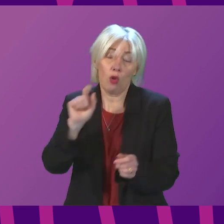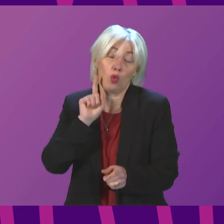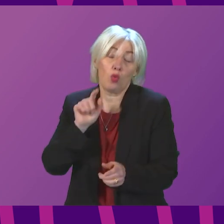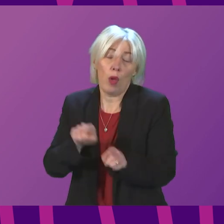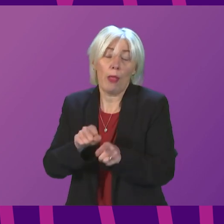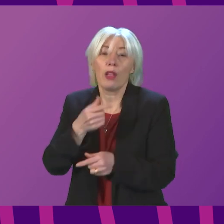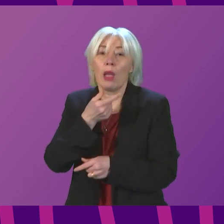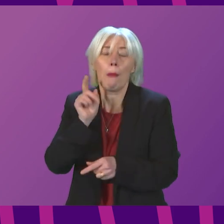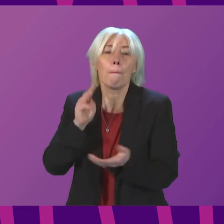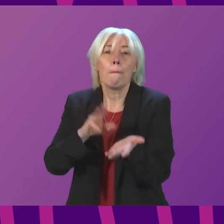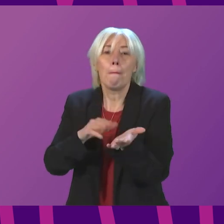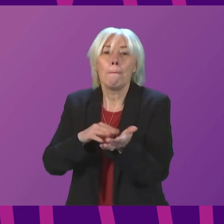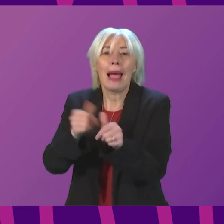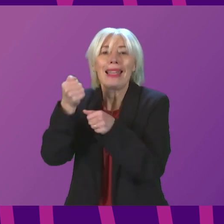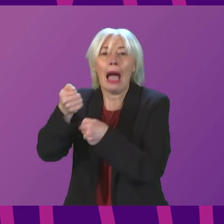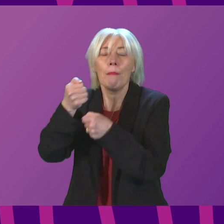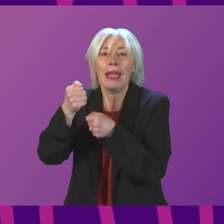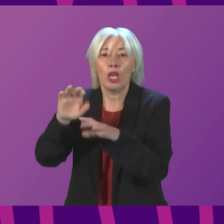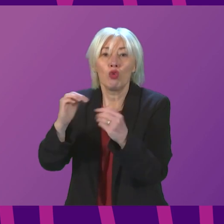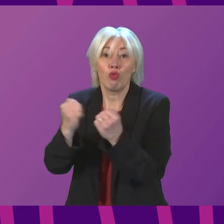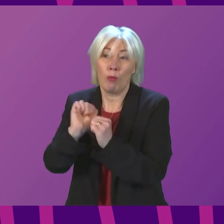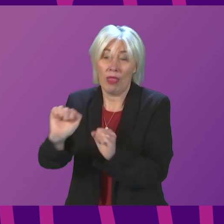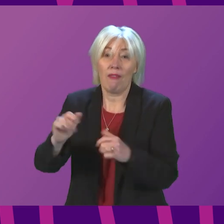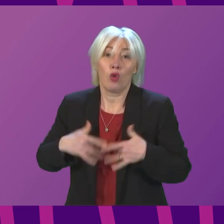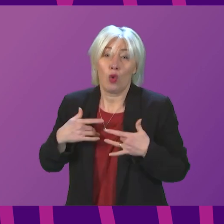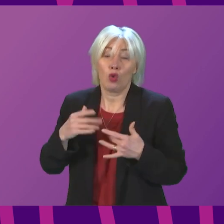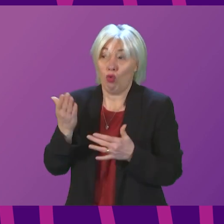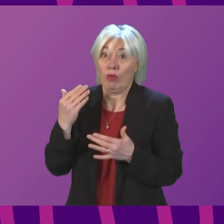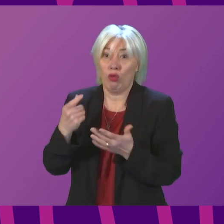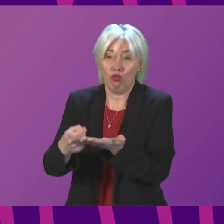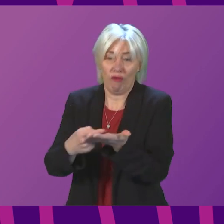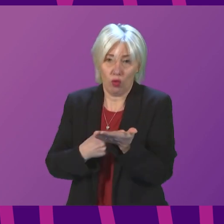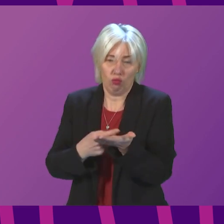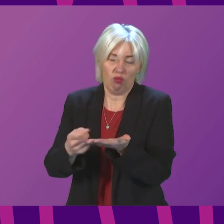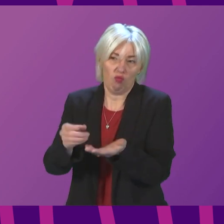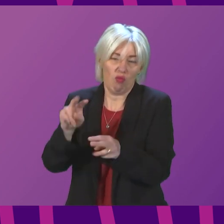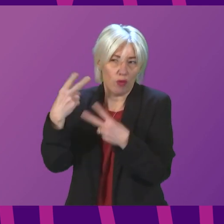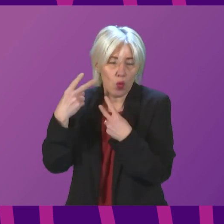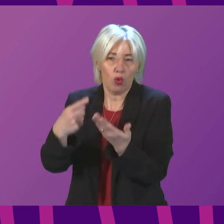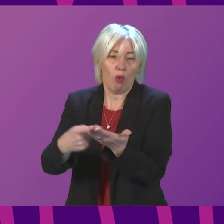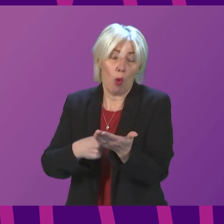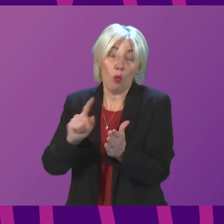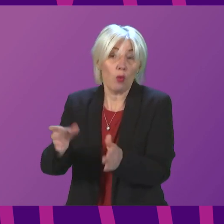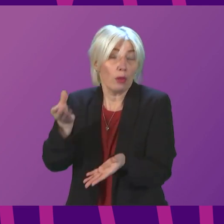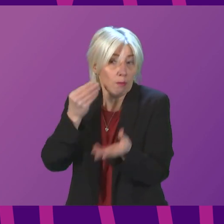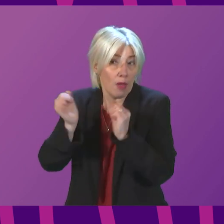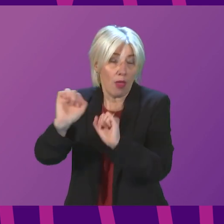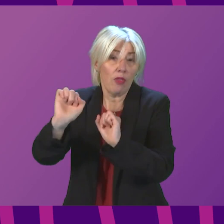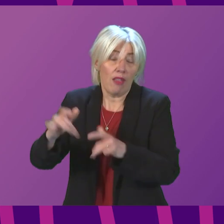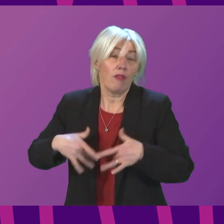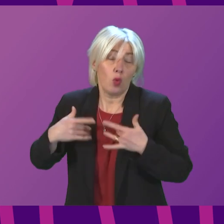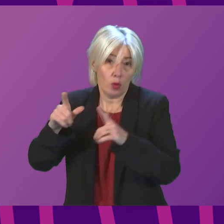group who also have views on the recent review and report, and that has to be listened to as well. I do not